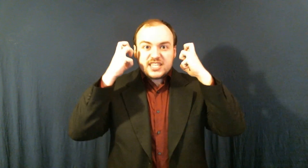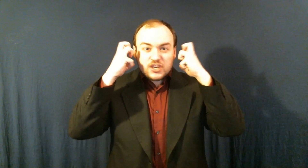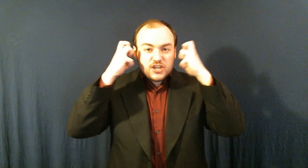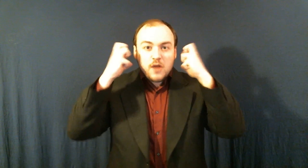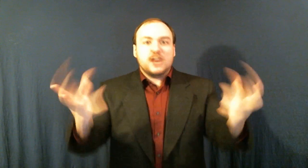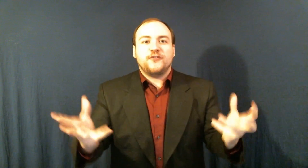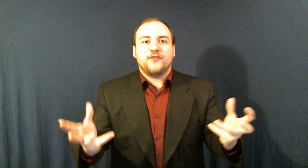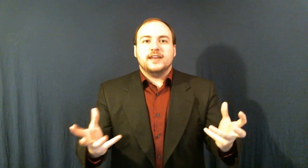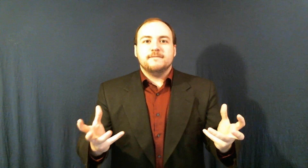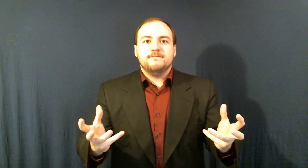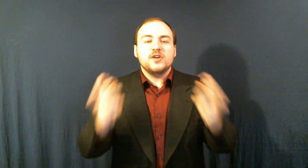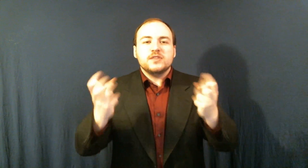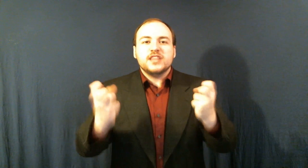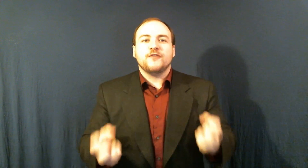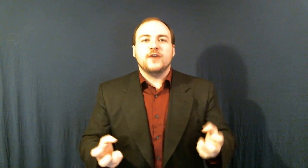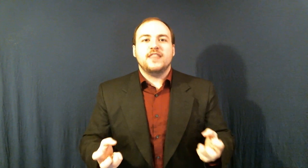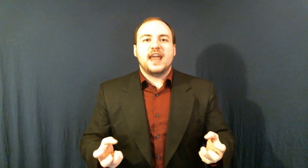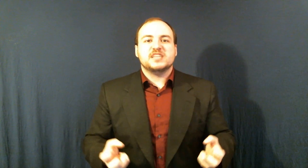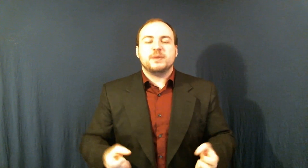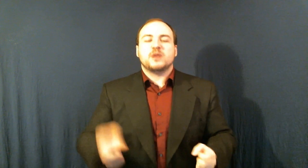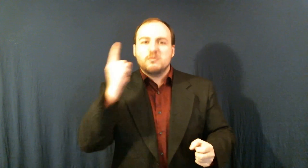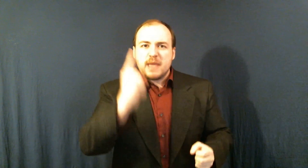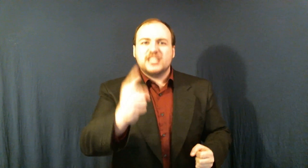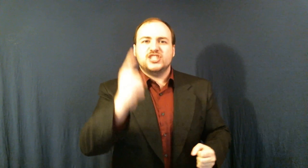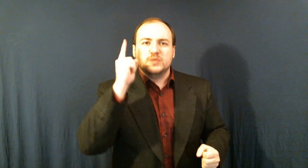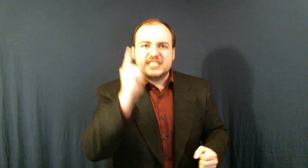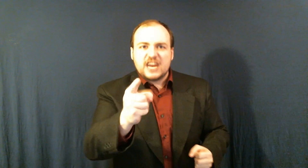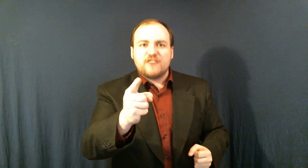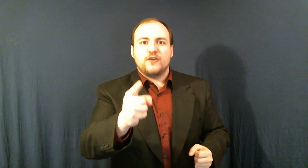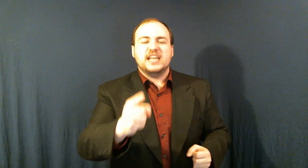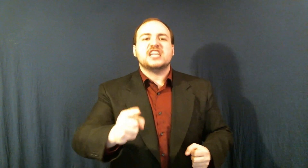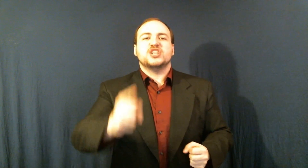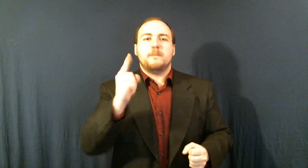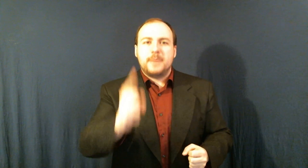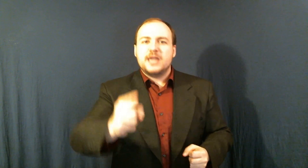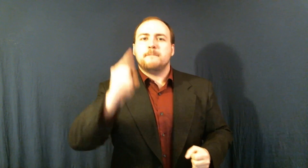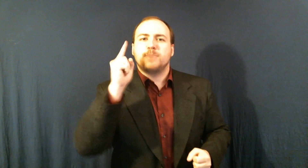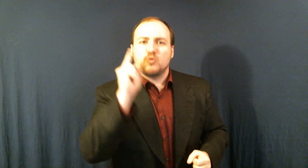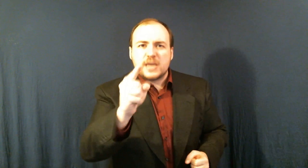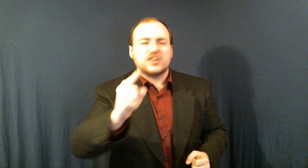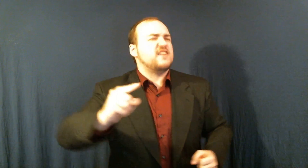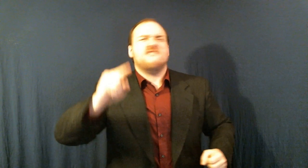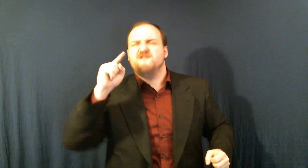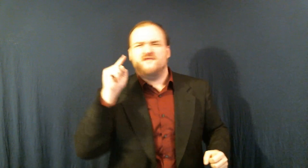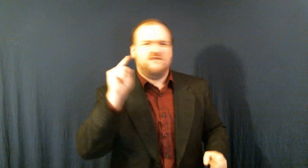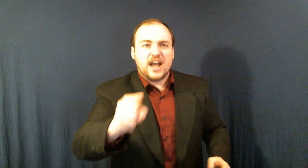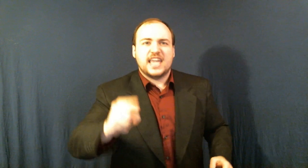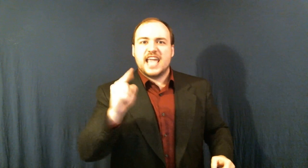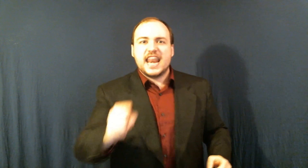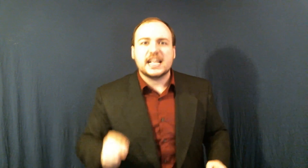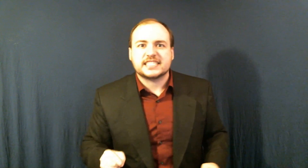You're no different! You're no different in that aspect What makes you different is actually being parental You fucking idiots!